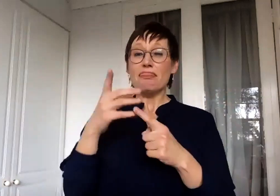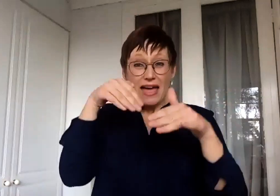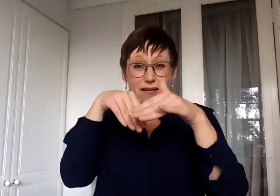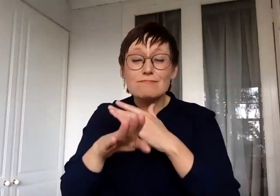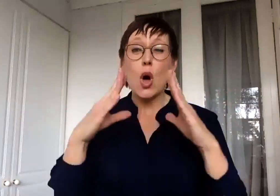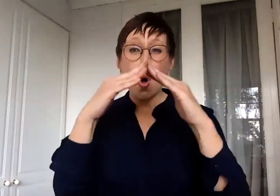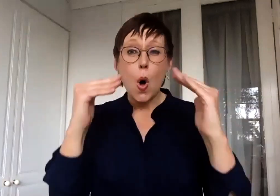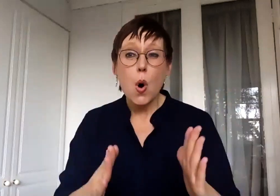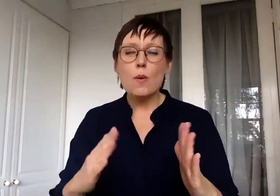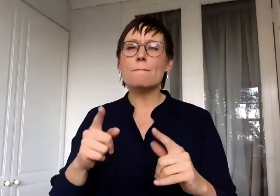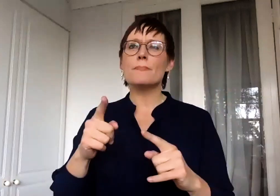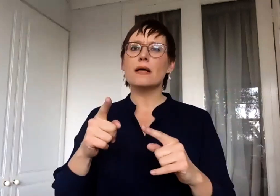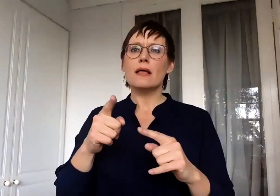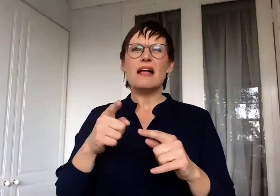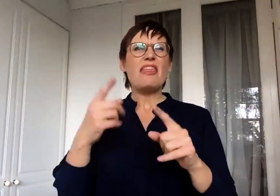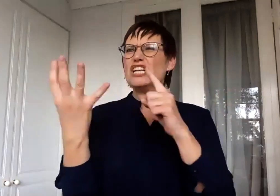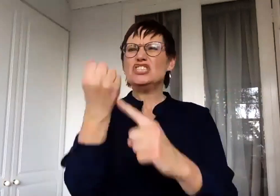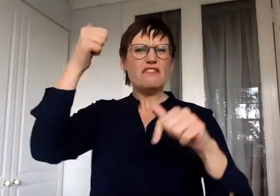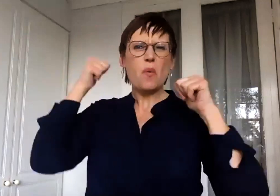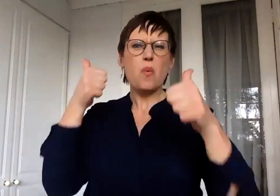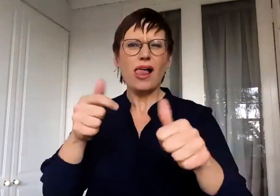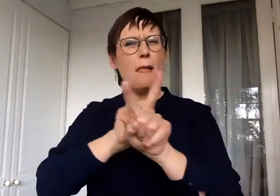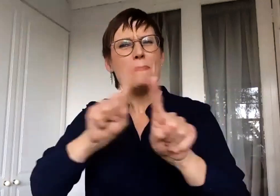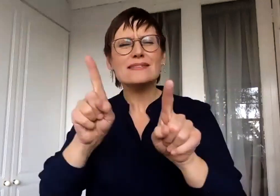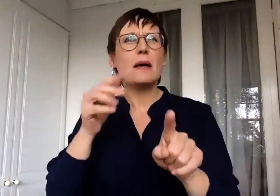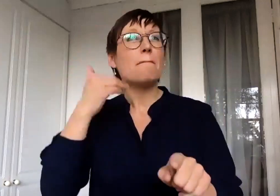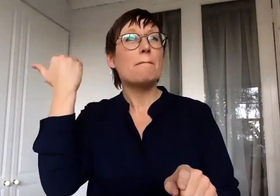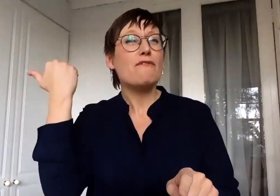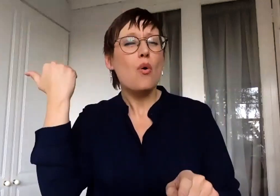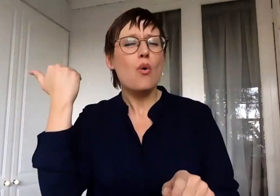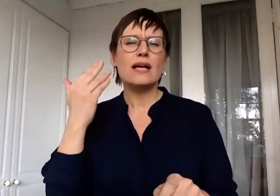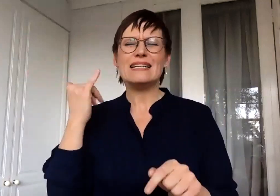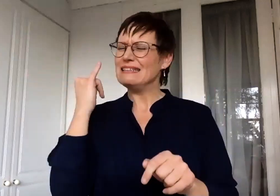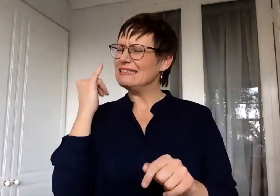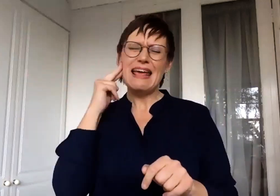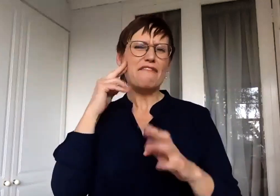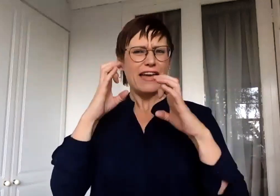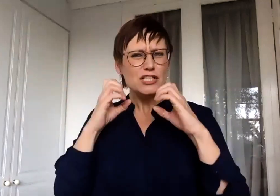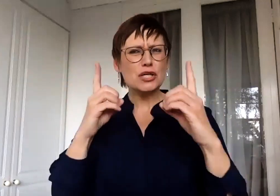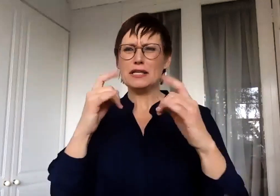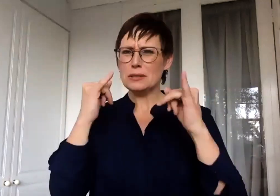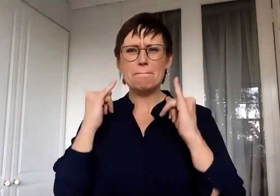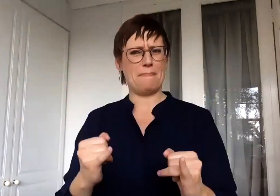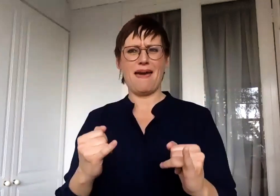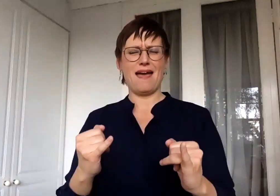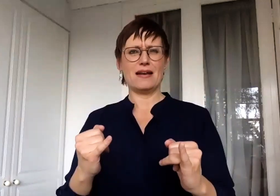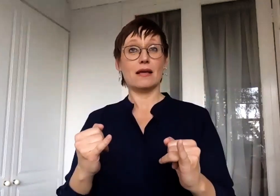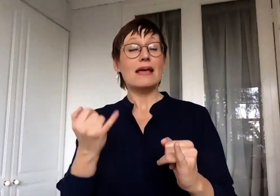flourished despite such a bad background. And I think, I cannot imagine where deaf people would be if they had